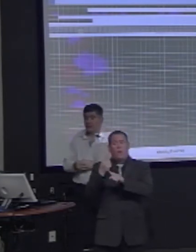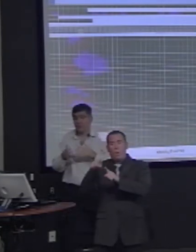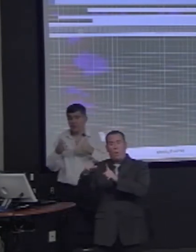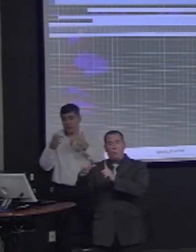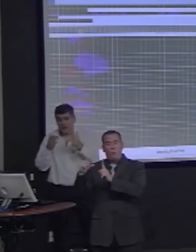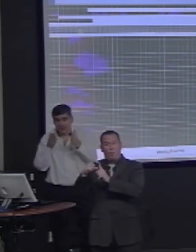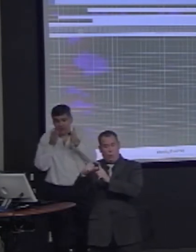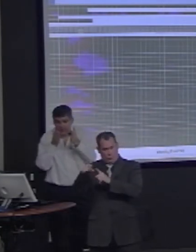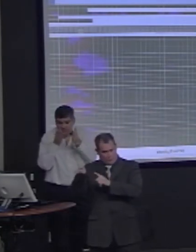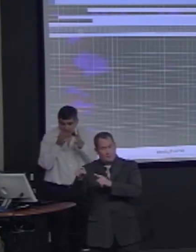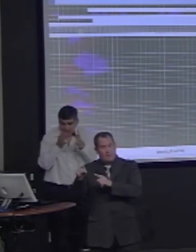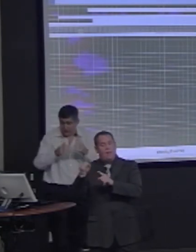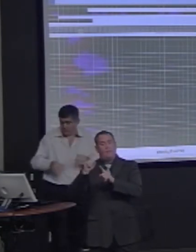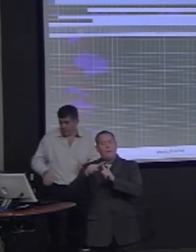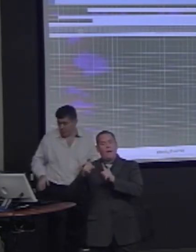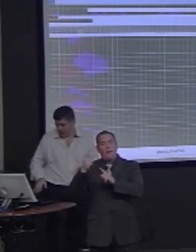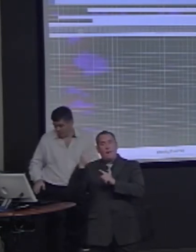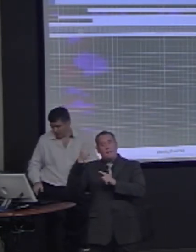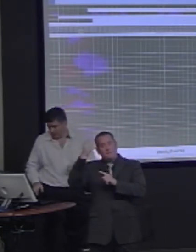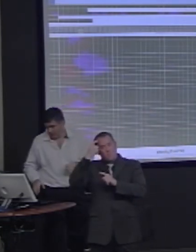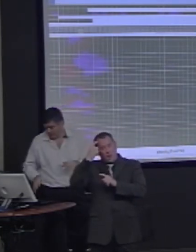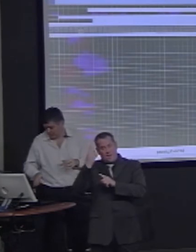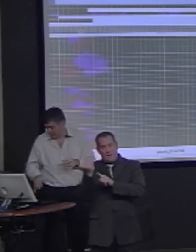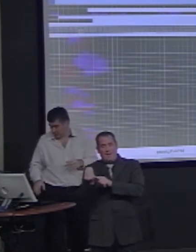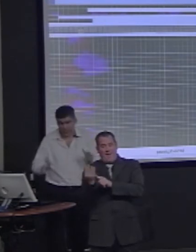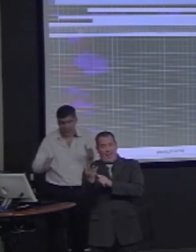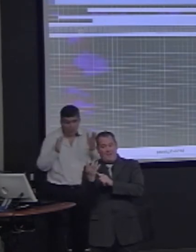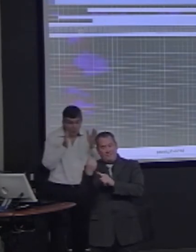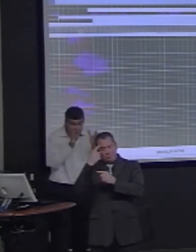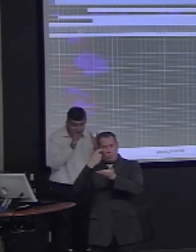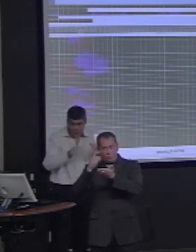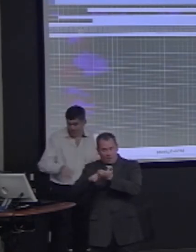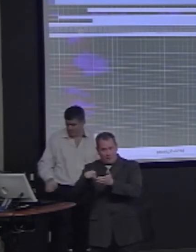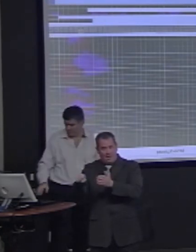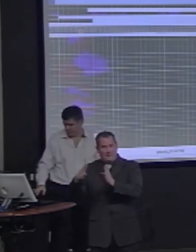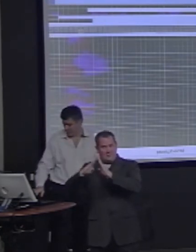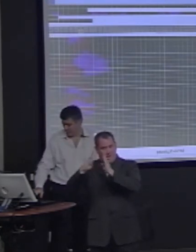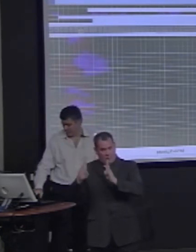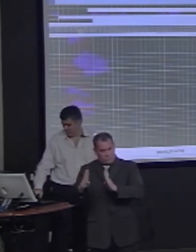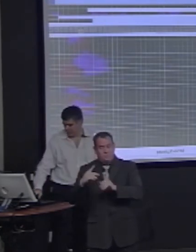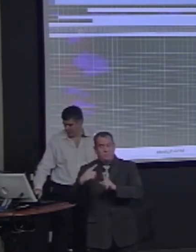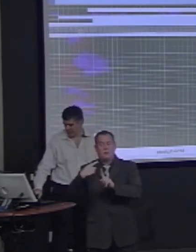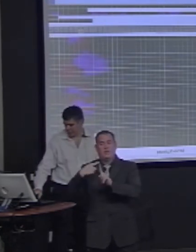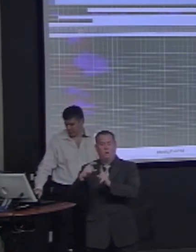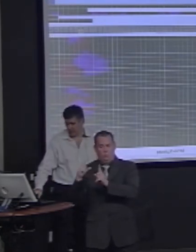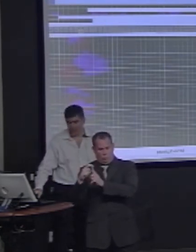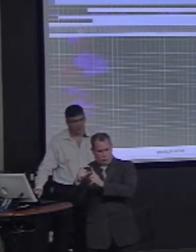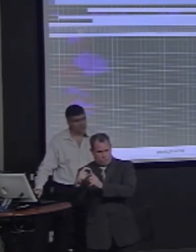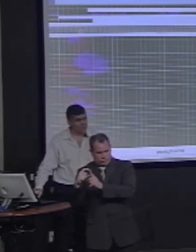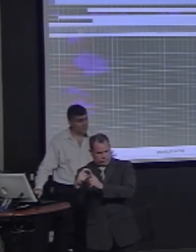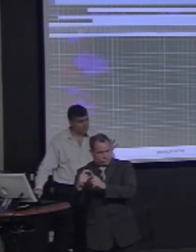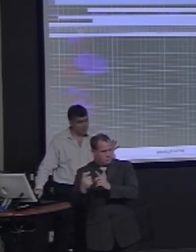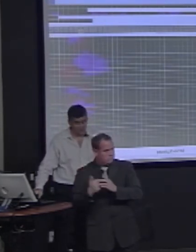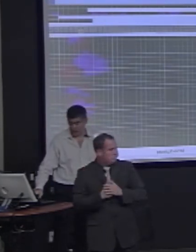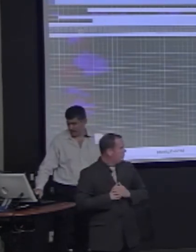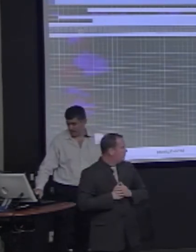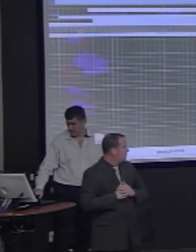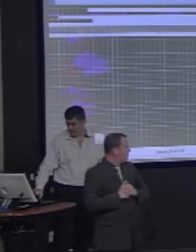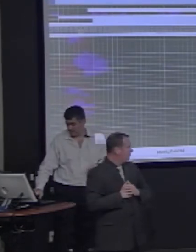And so, these units are listening to smaller range of spatial locations